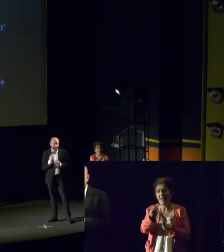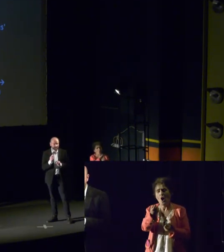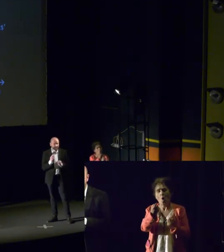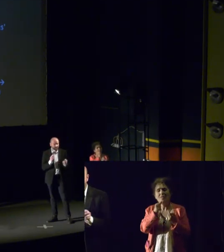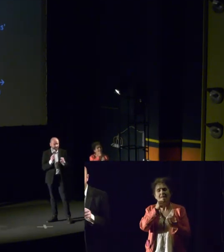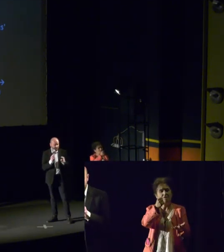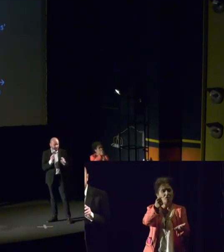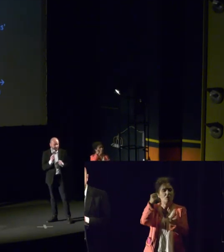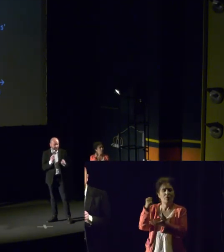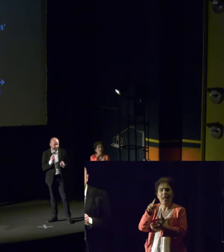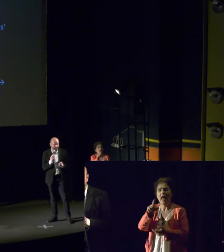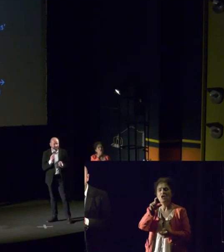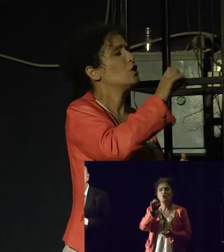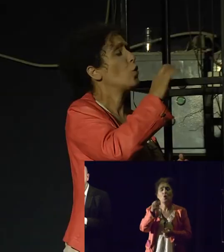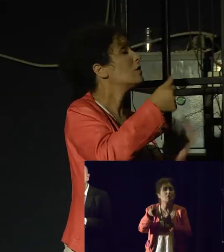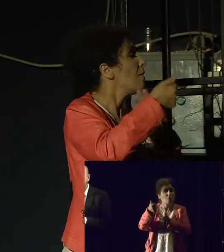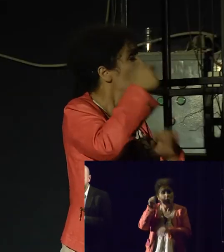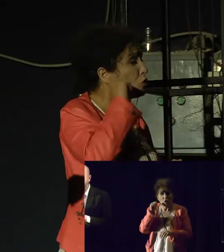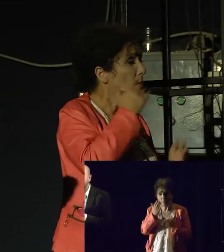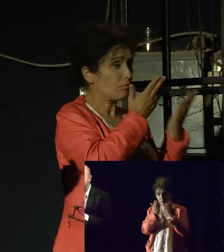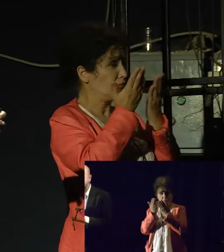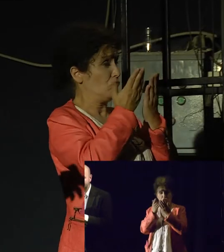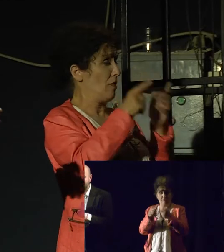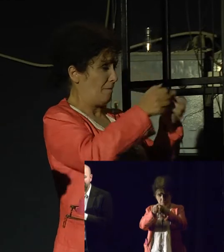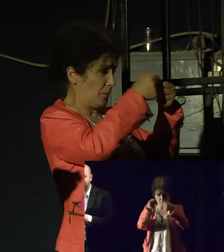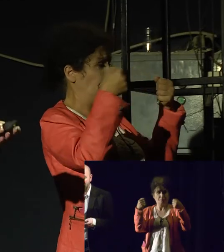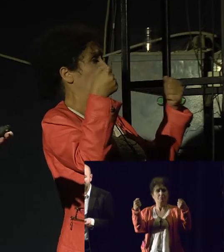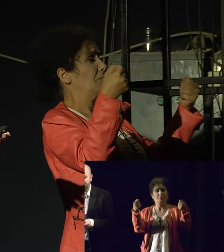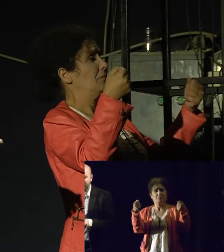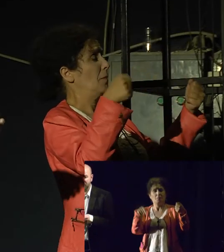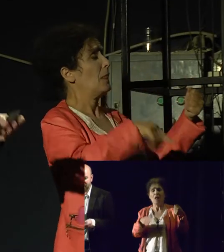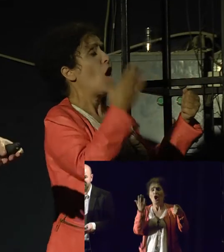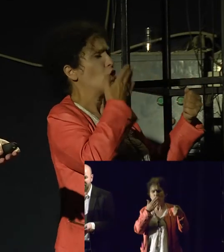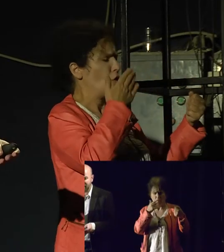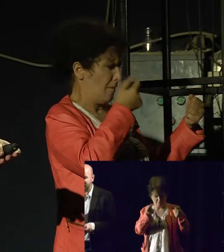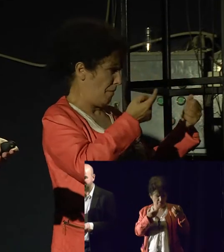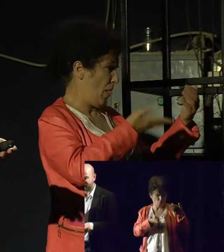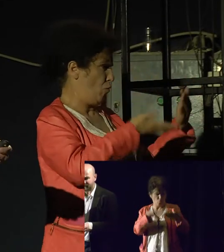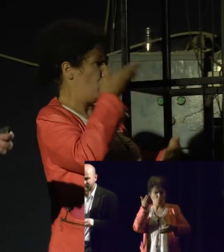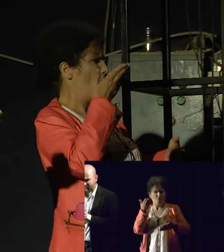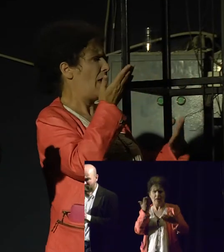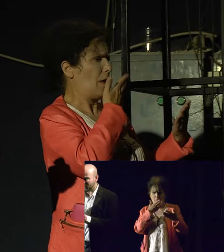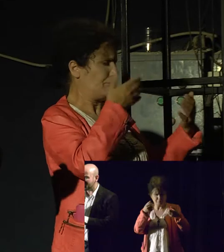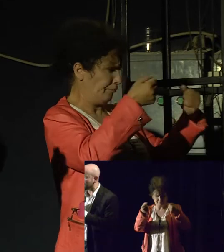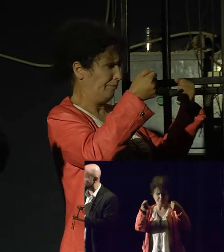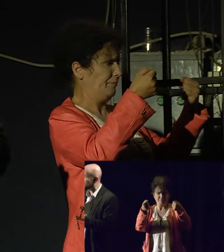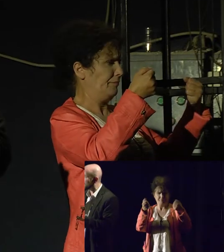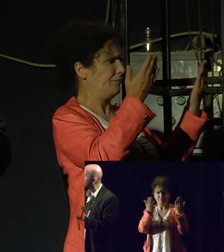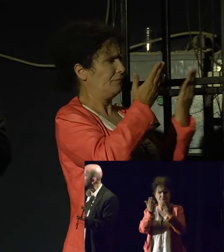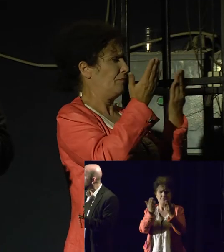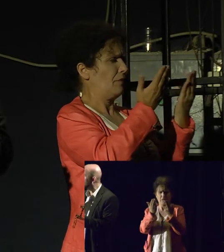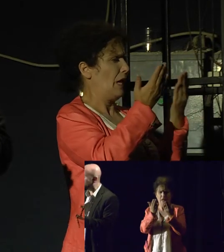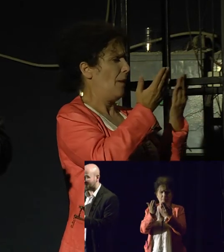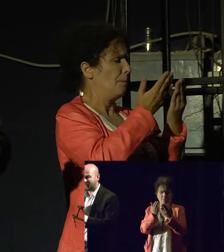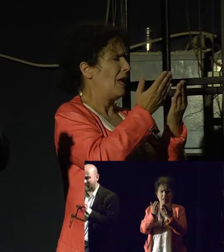yesterday, I was reading the newspapers and I was reading a little bit about the Kavanaugh hearings in the United States. And one thing that struck